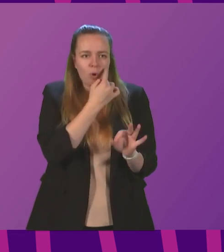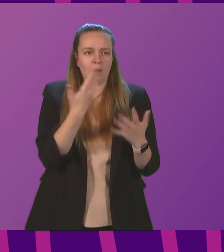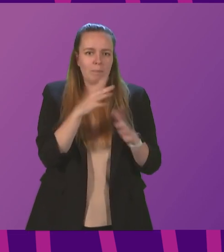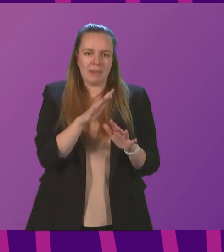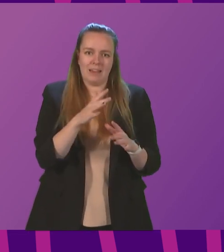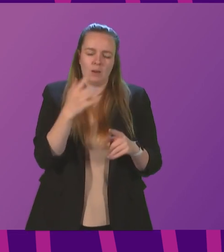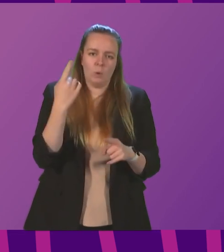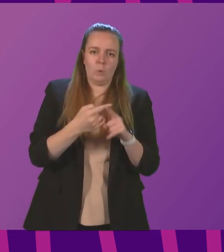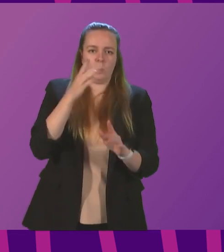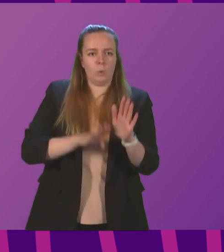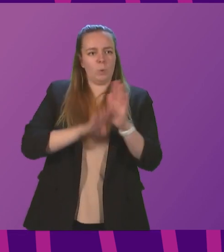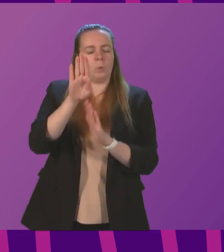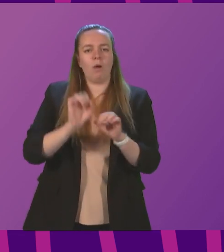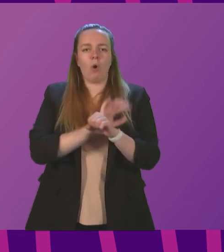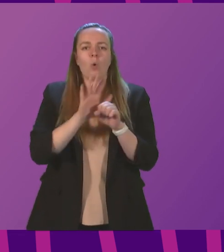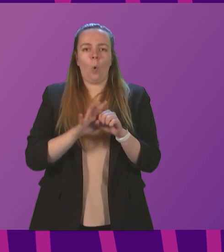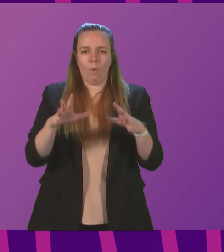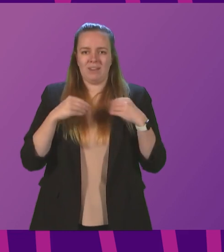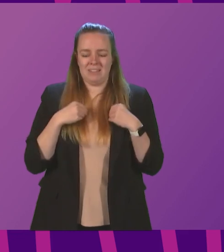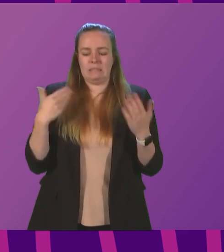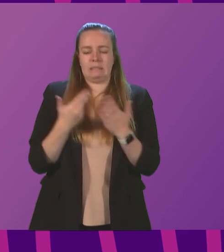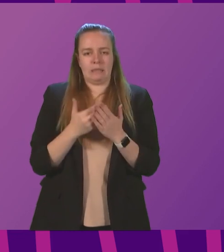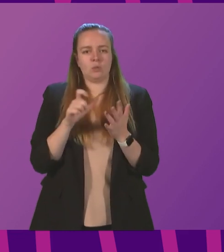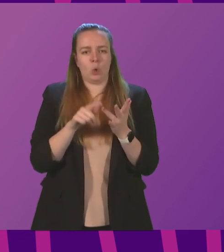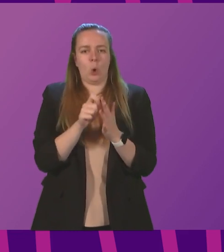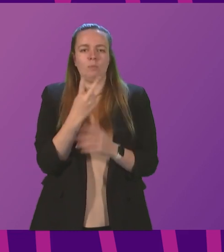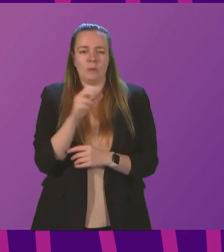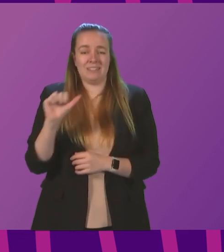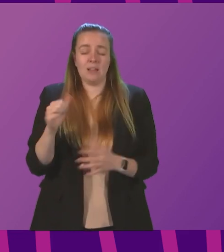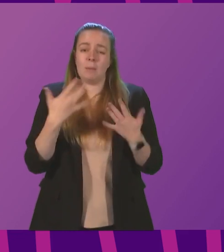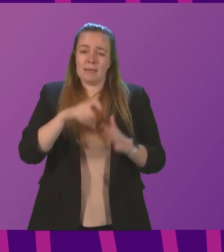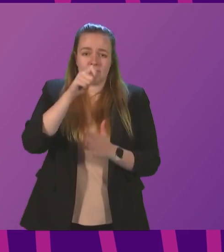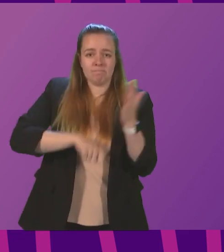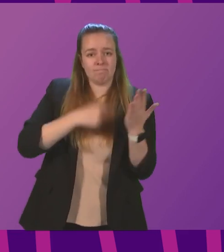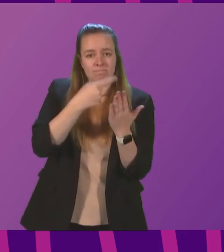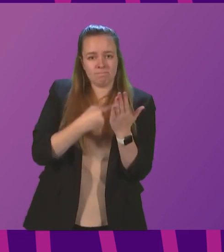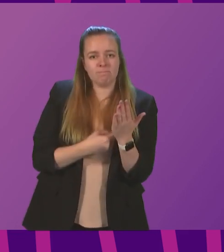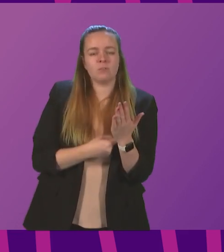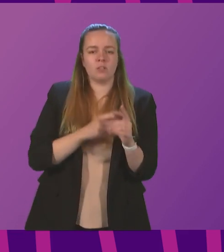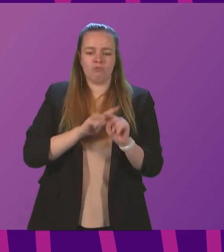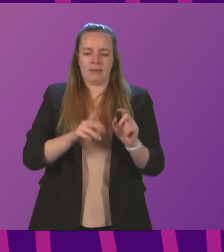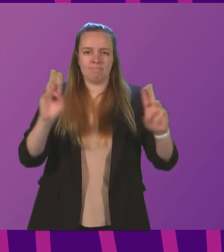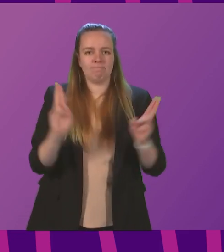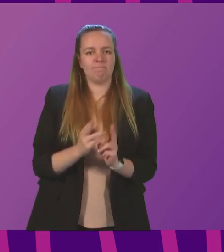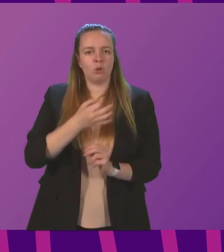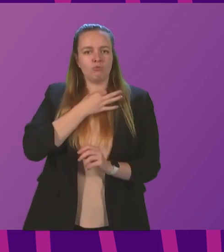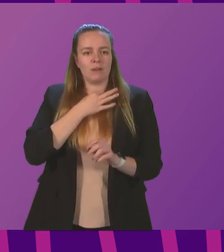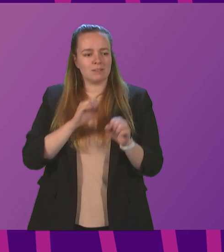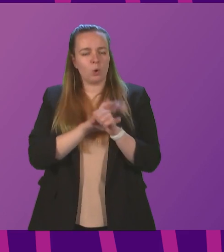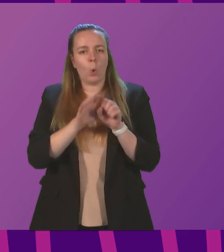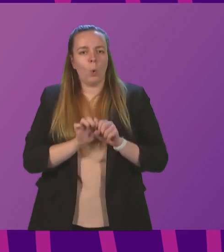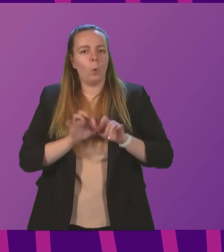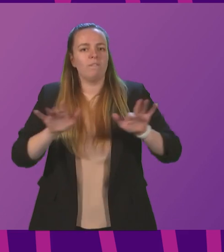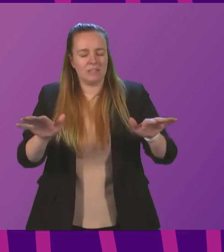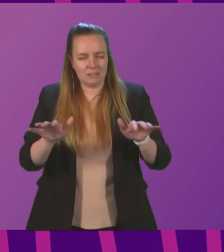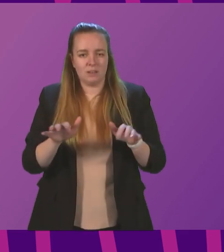in COVID cases associated with COP26. Rigorous measures were put in place to minimise the risks of transmission. For